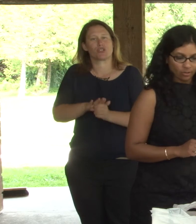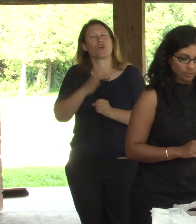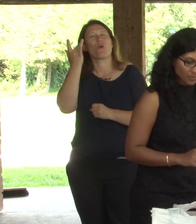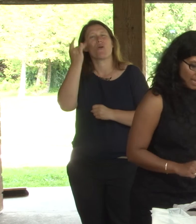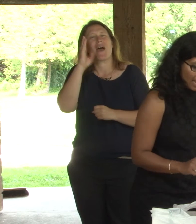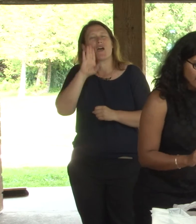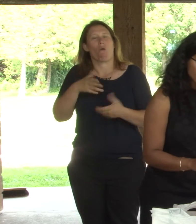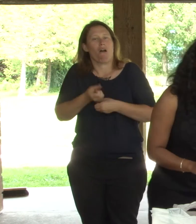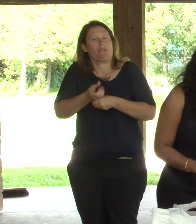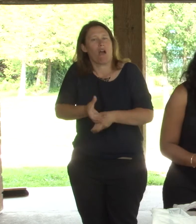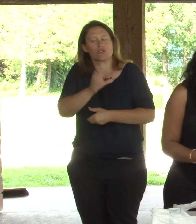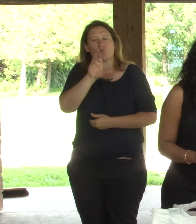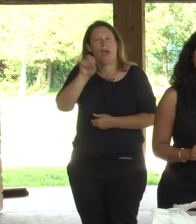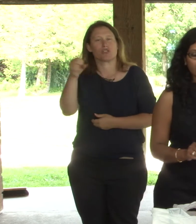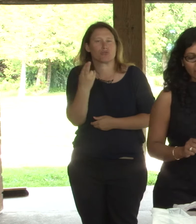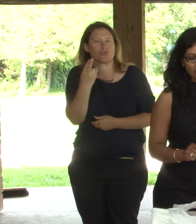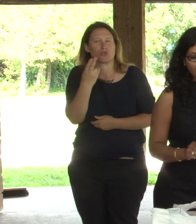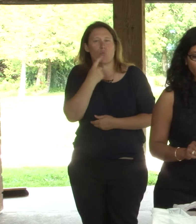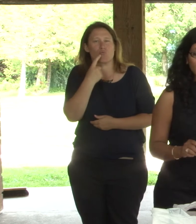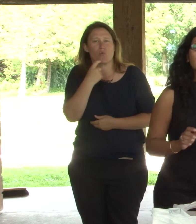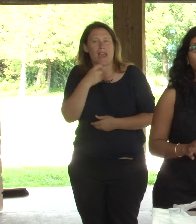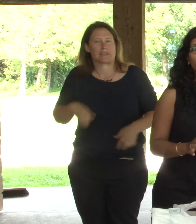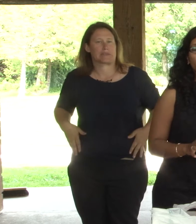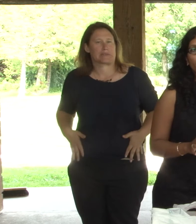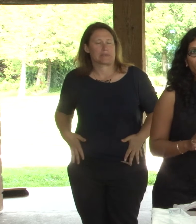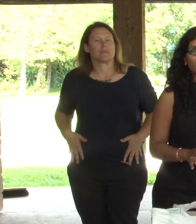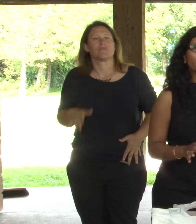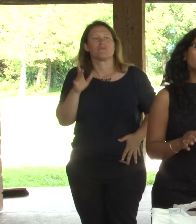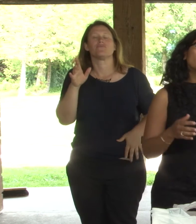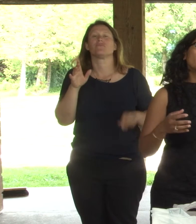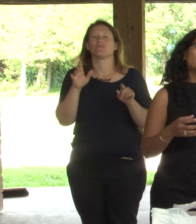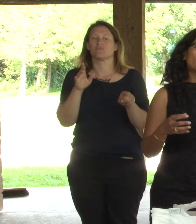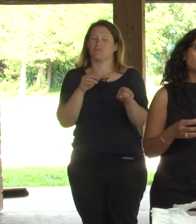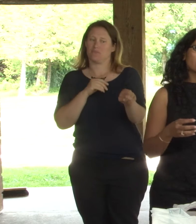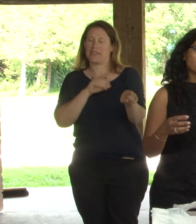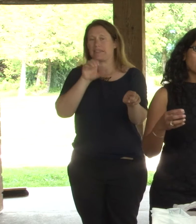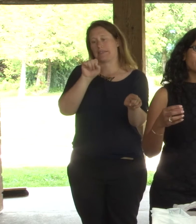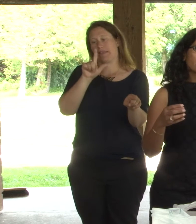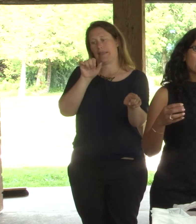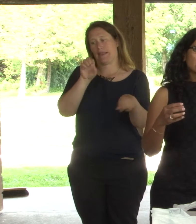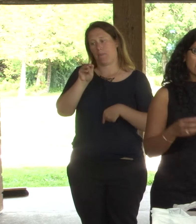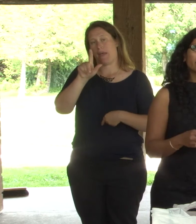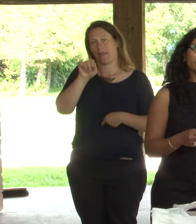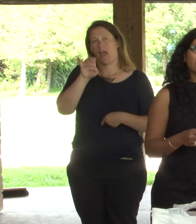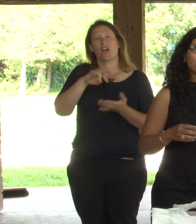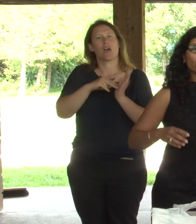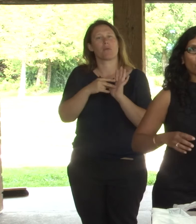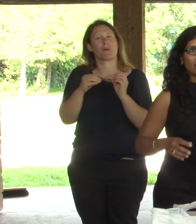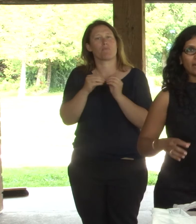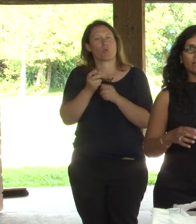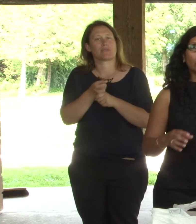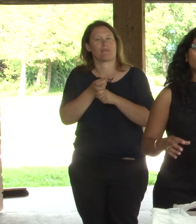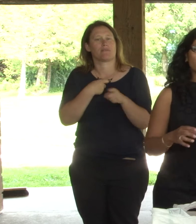or anything at all. And slim line means that these are very snug fit, fit. People who need more, um, snug fit,